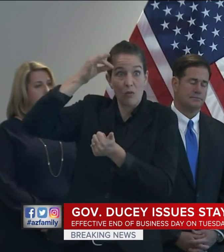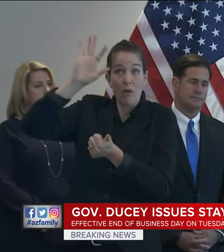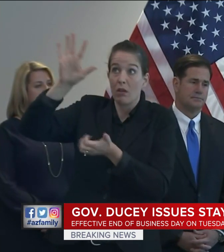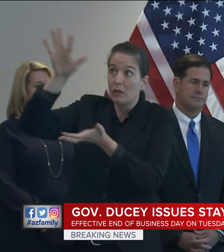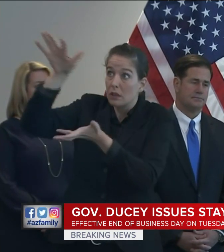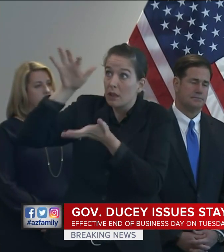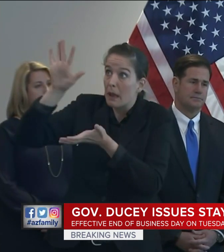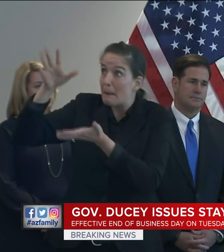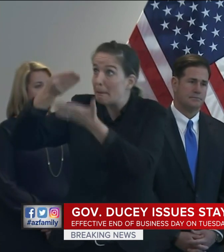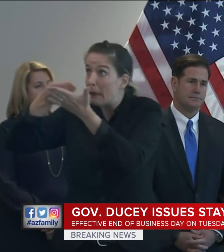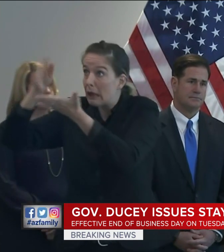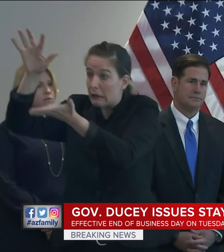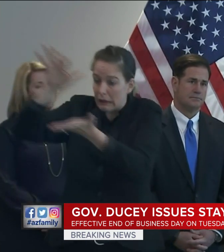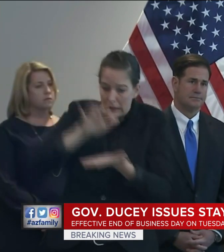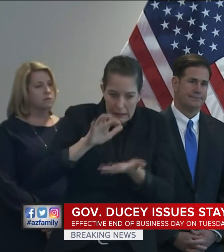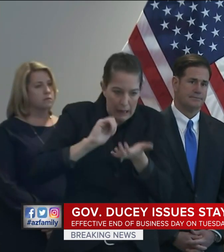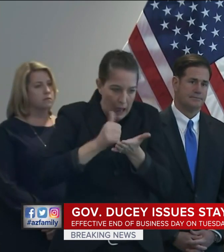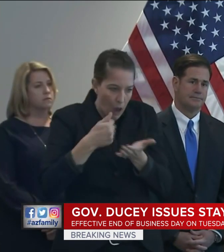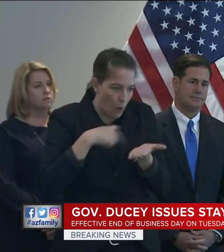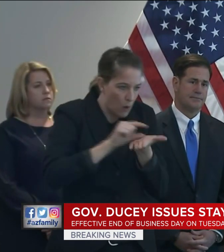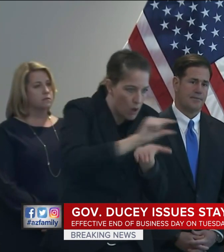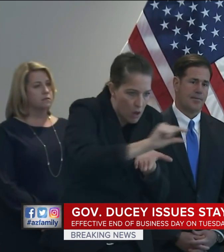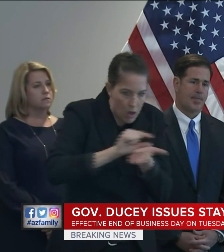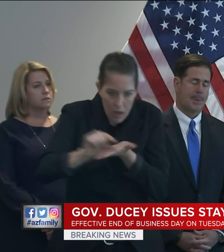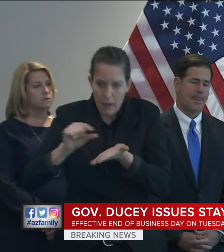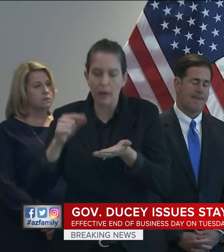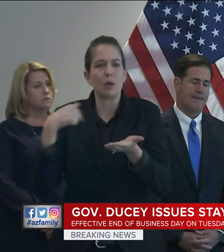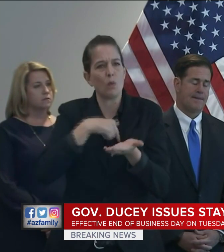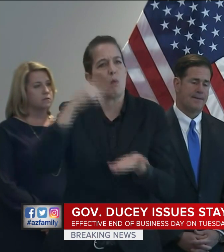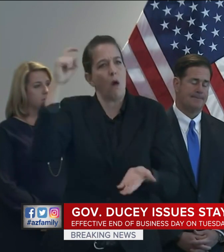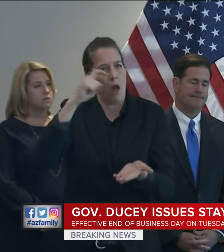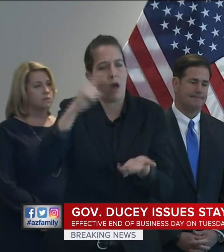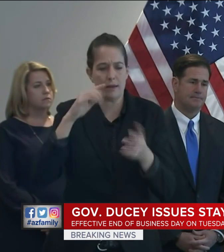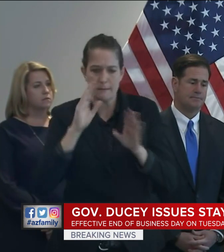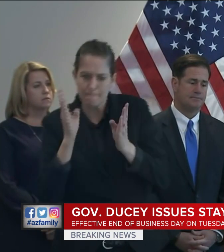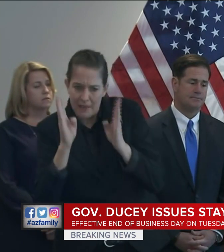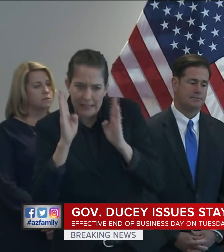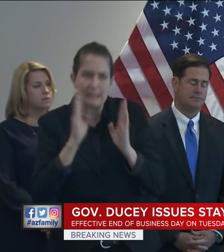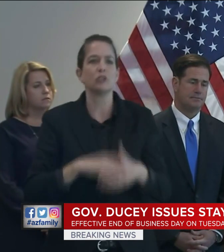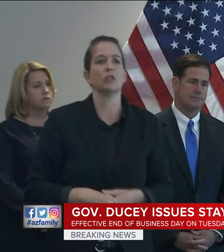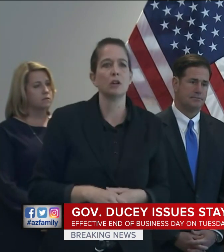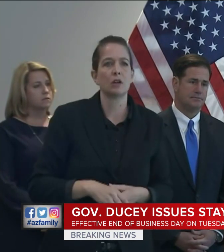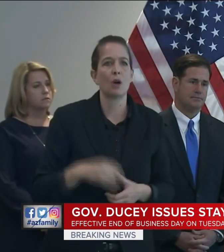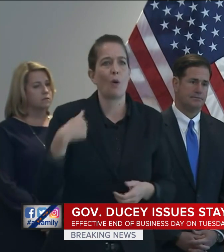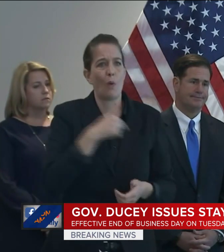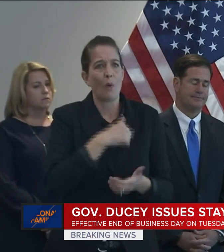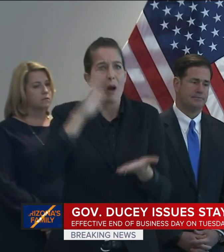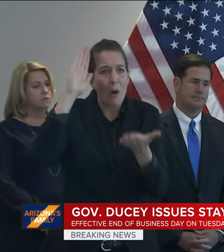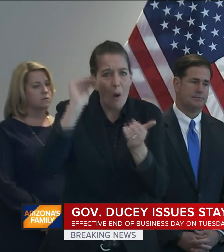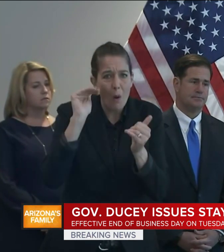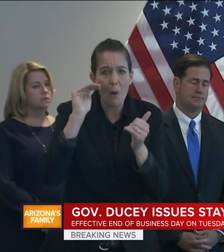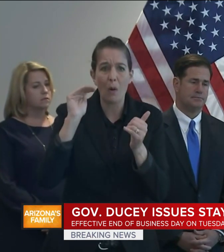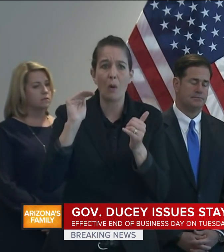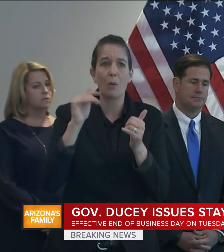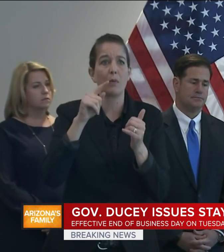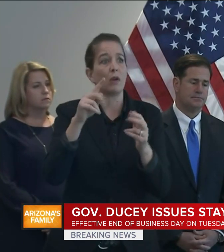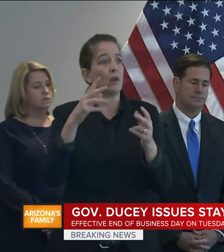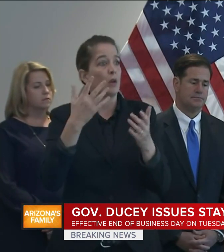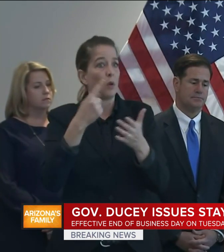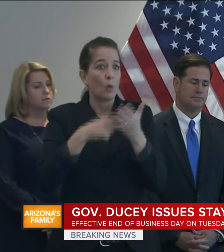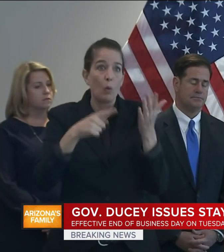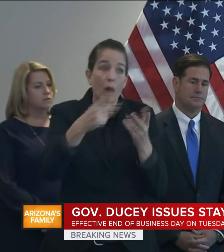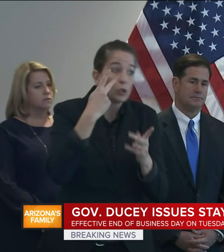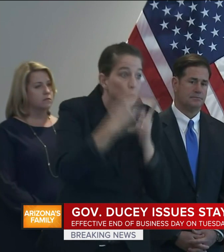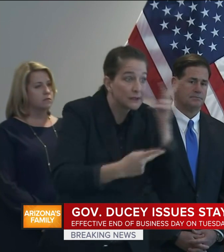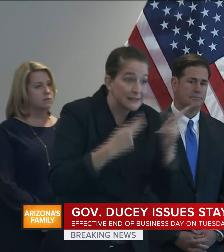as a number of initiatives implemented by the governor through the executive order, we're hopeful this will help alleviate anxiety and fear among the citizens